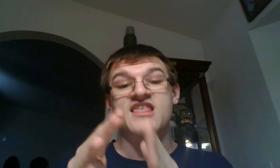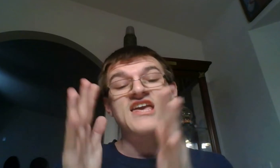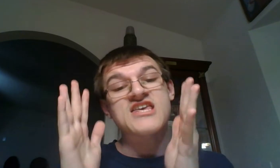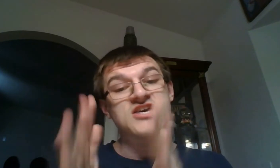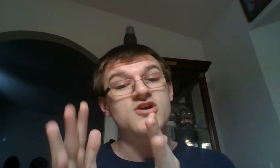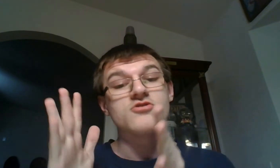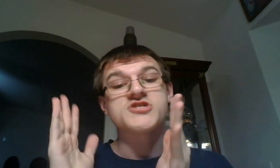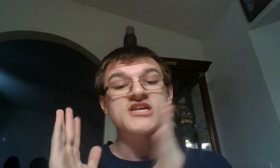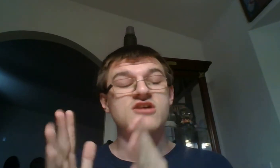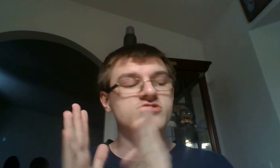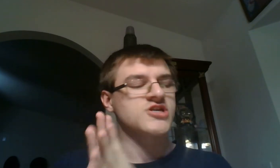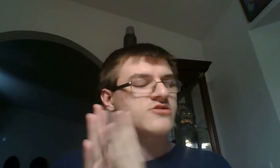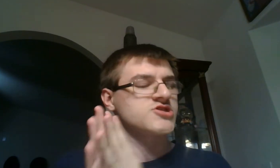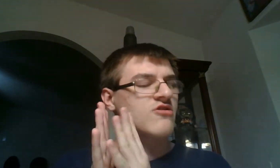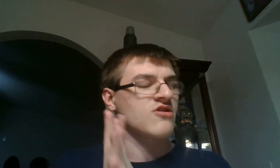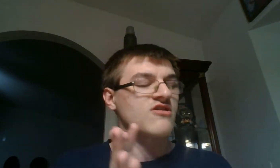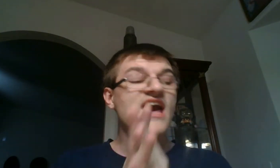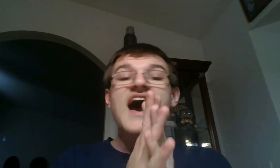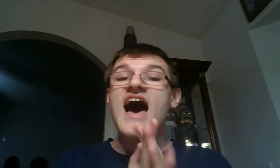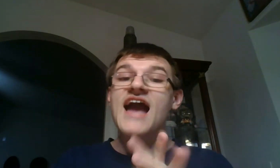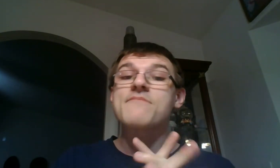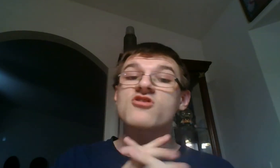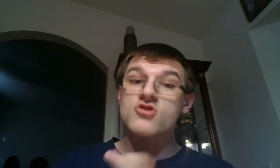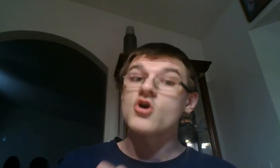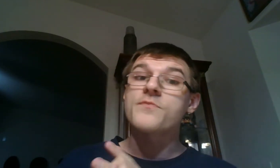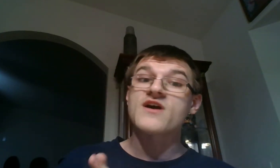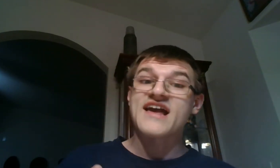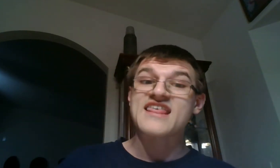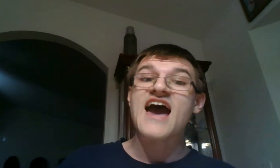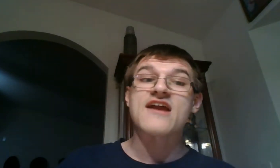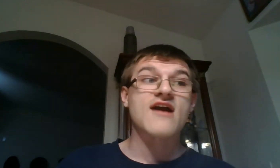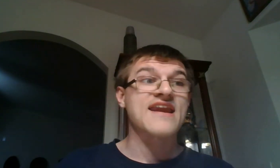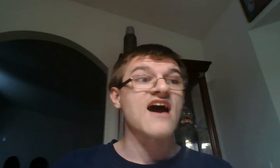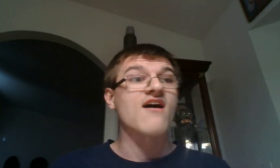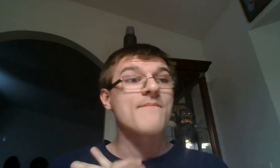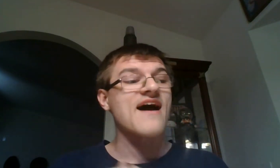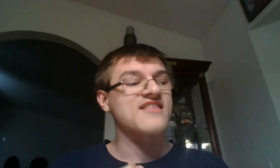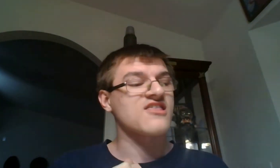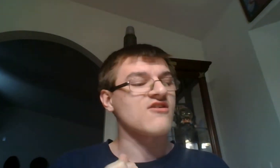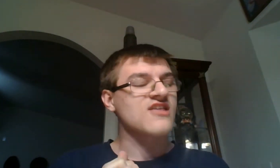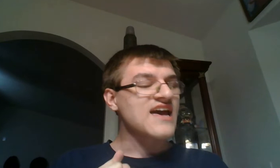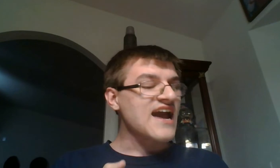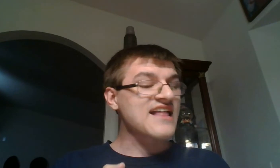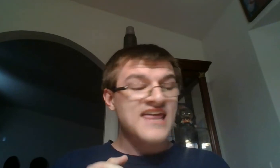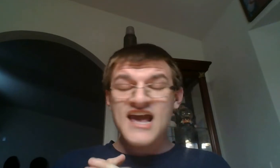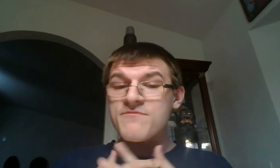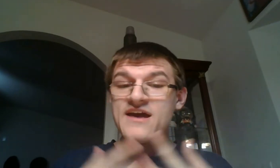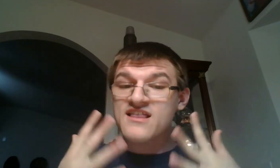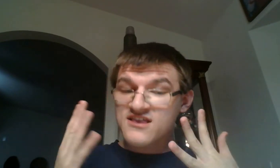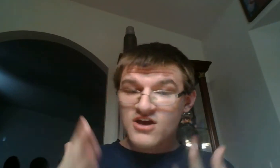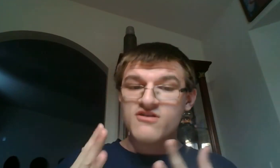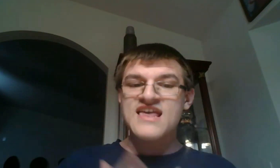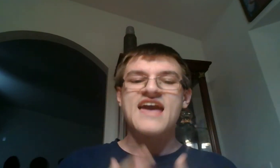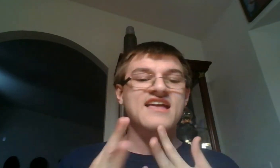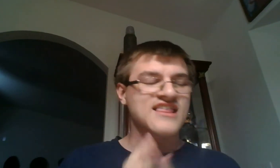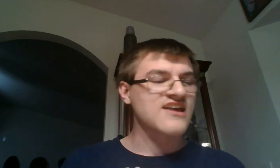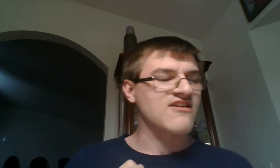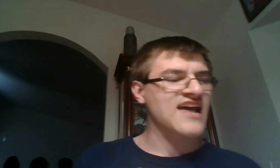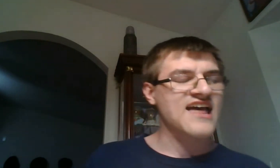huge, huge, huge news. I am super excited right now about this news and today's big news day continues as